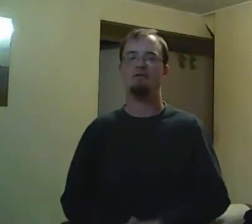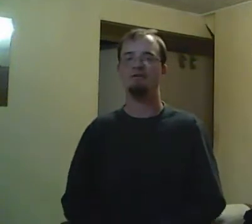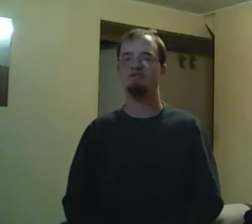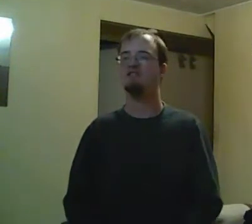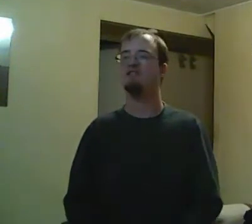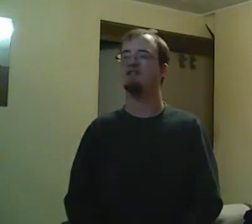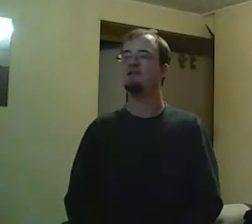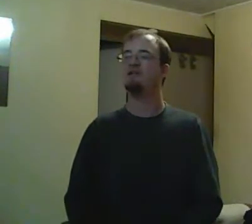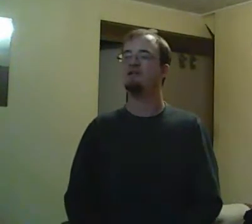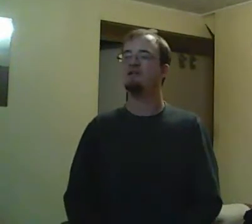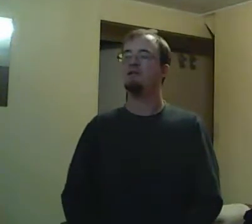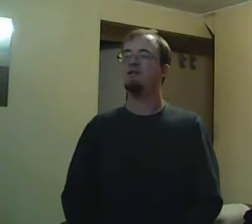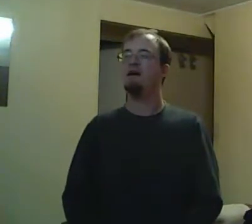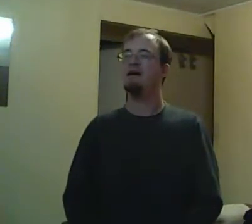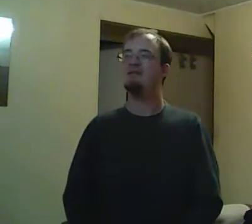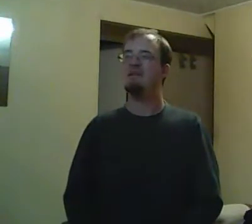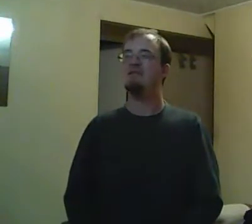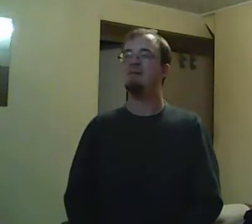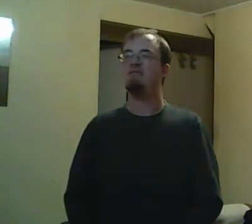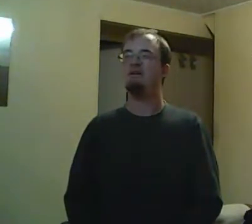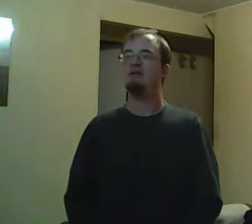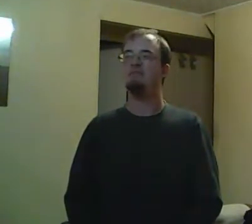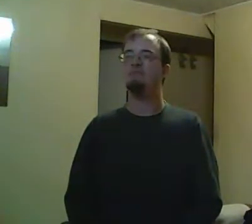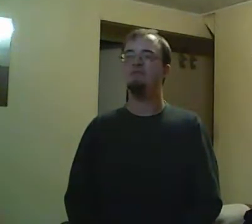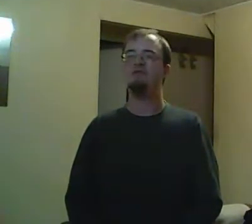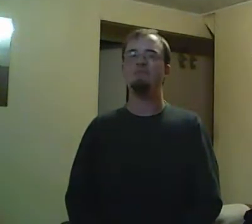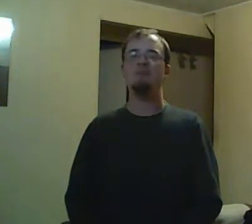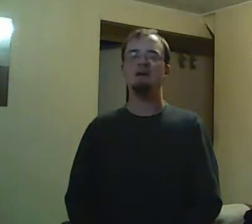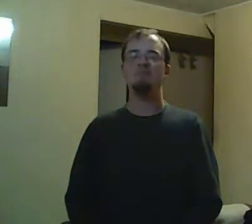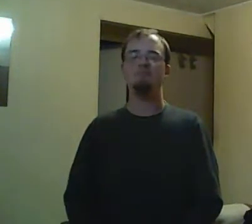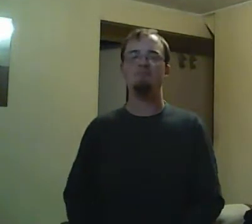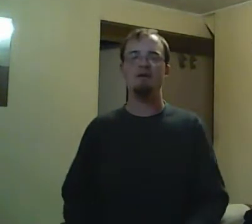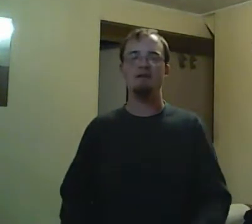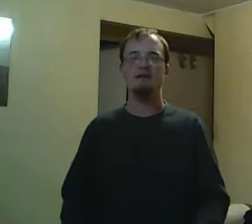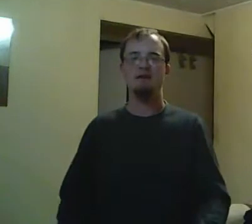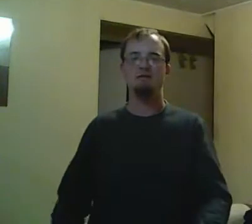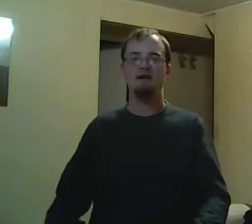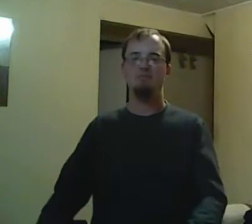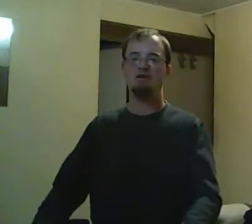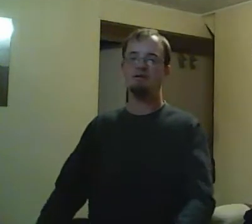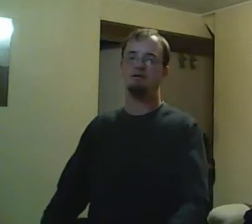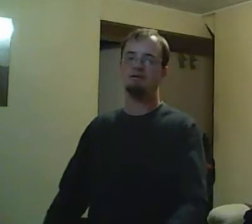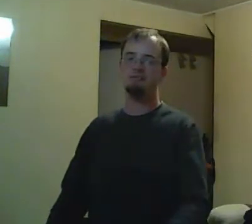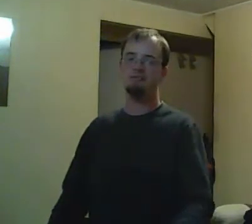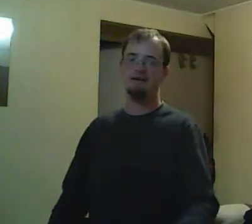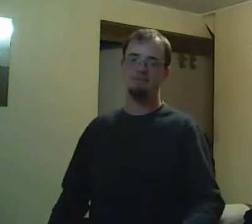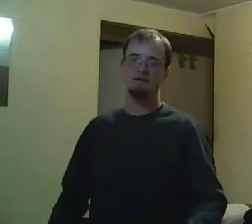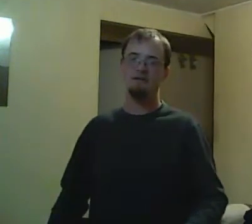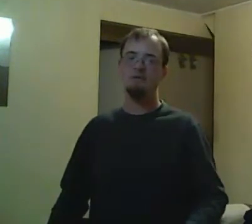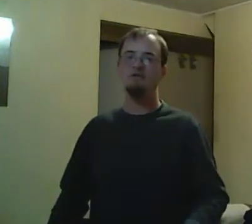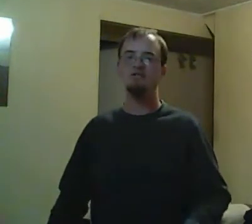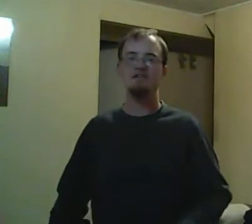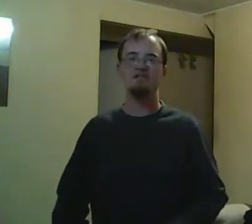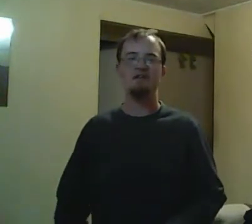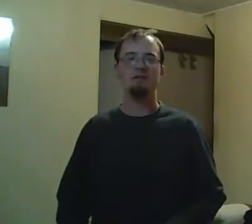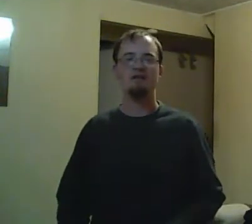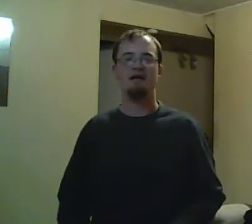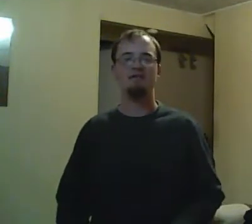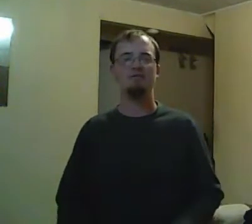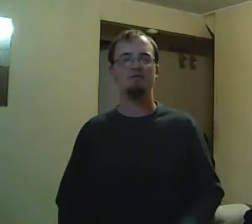And why the hell is he not protecting Rick? I thought he said he was going to protect Rick at the school. And why did he leave him high and